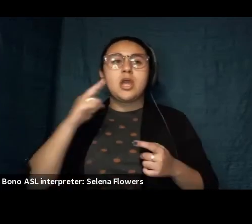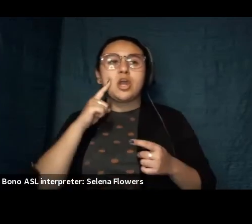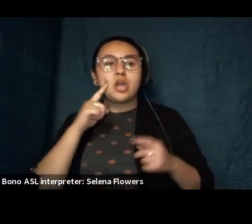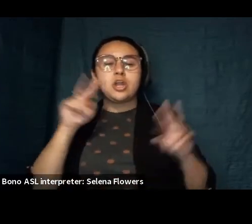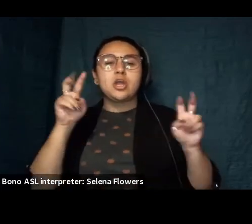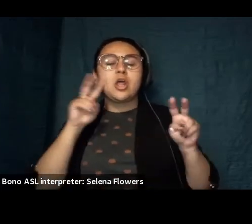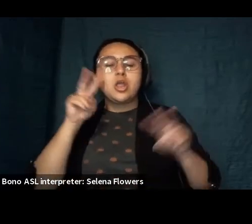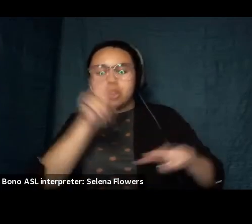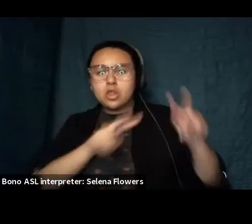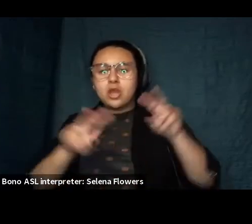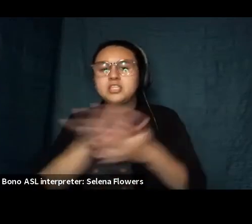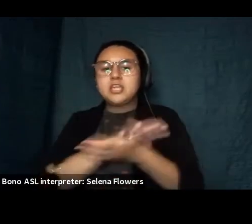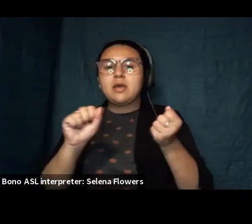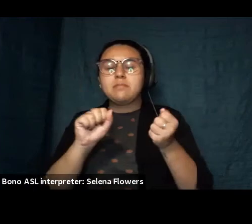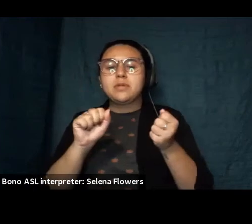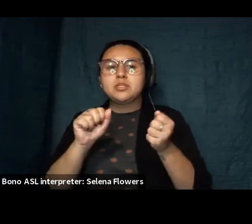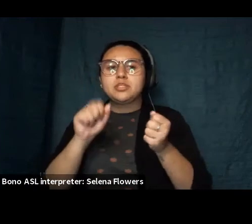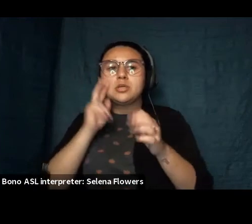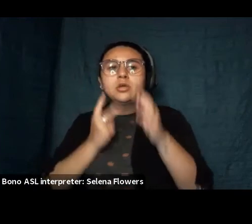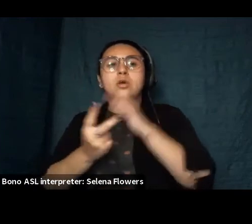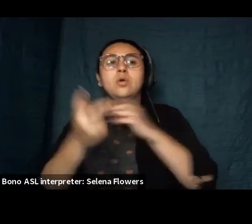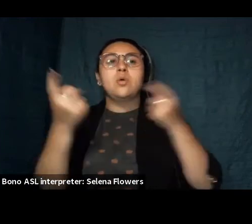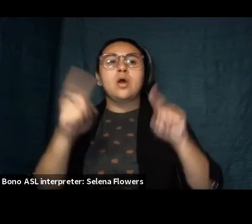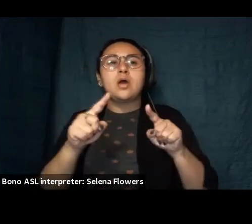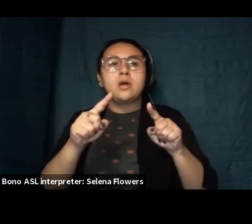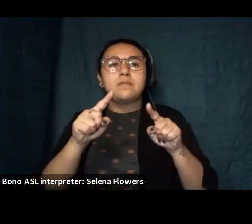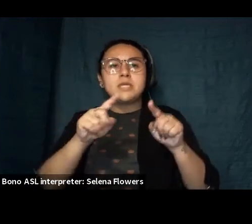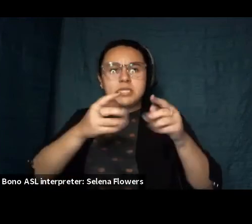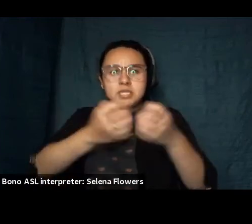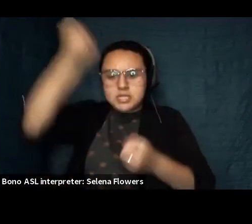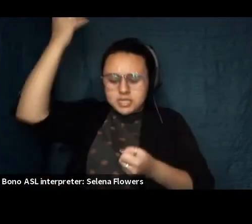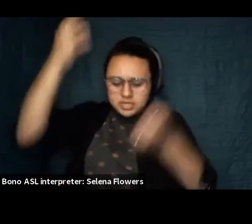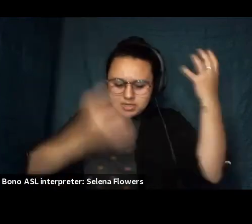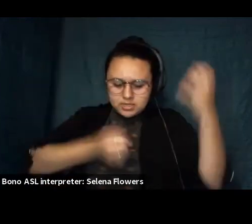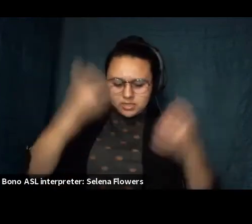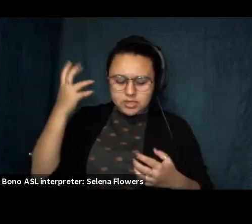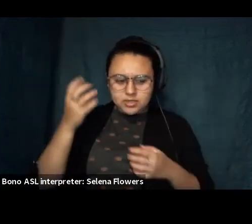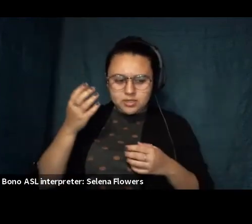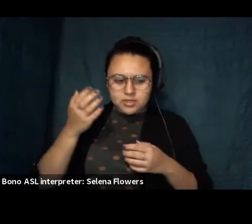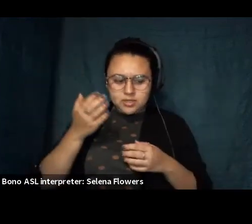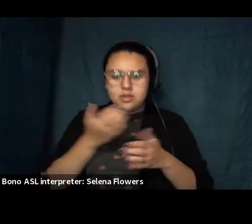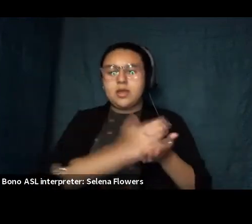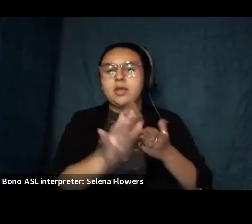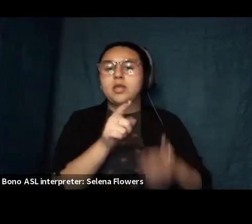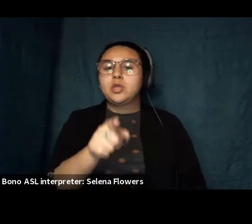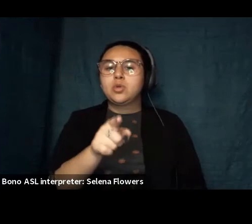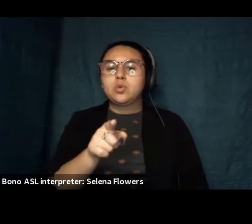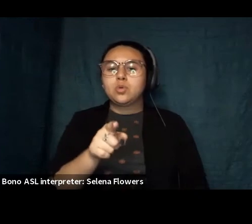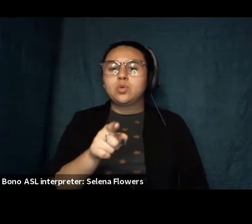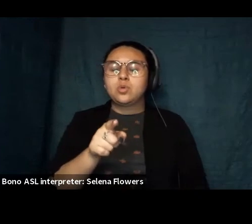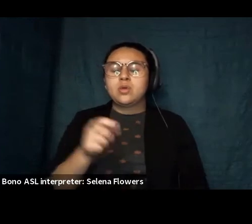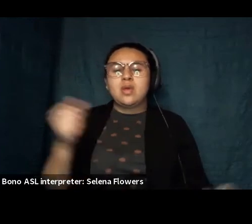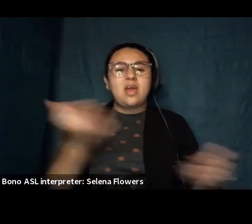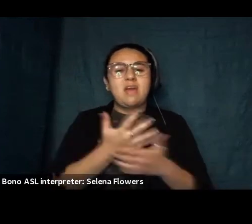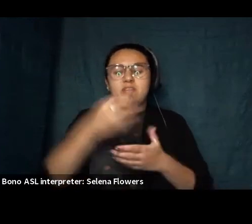your fortune reach right in cast you out and all my smaller selves they hunkered down